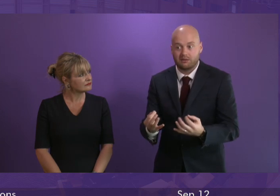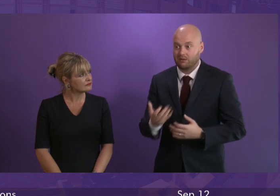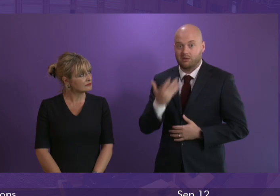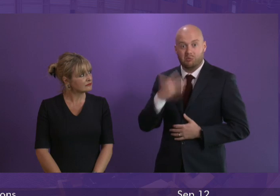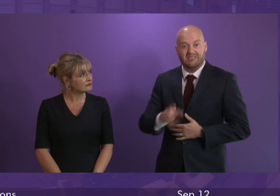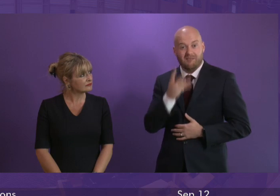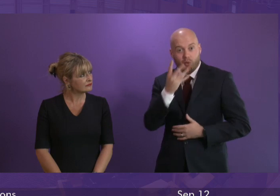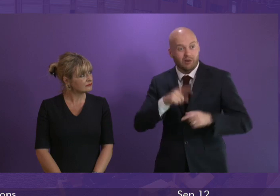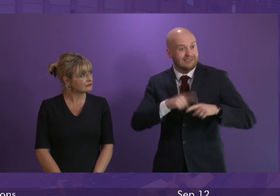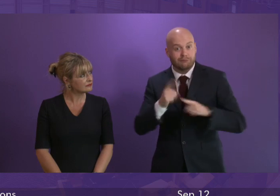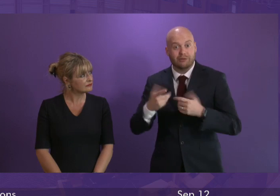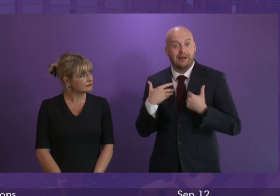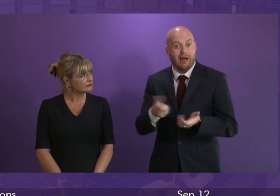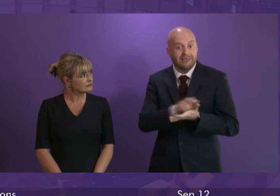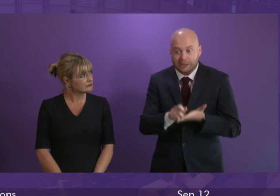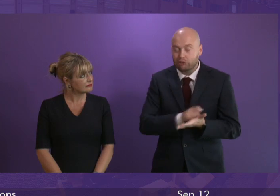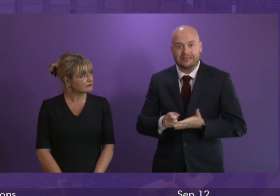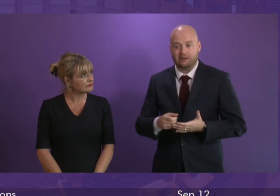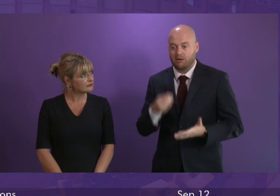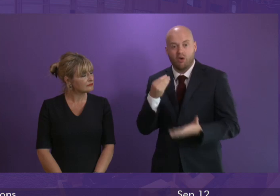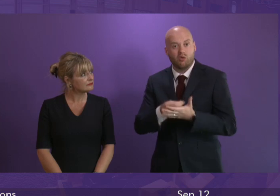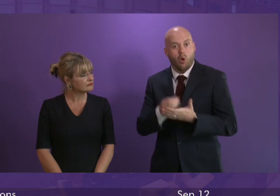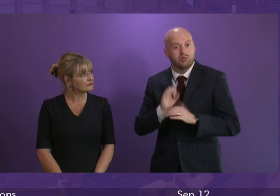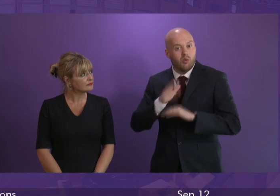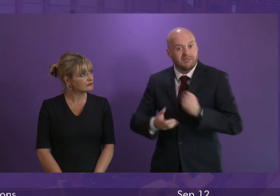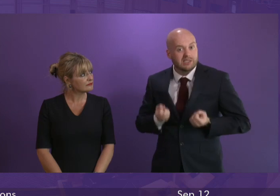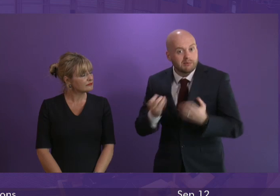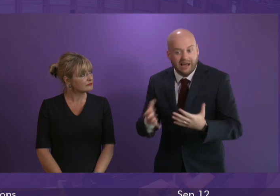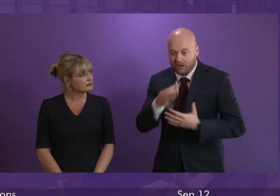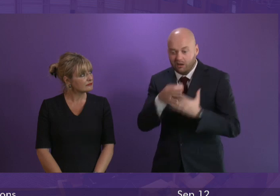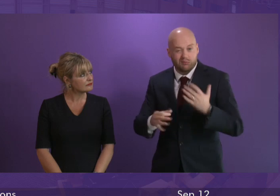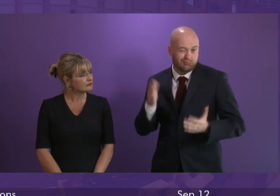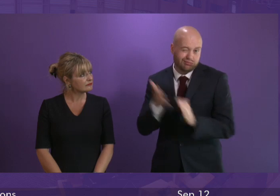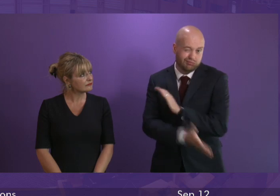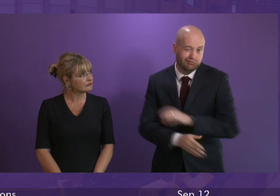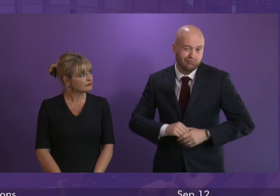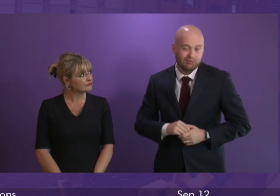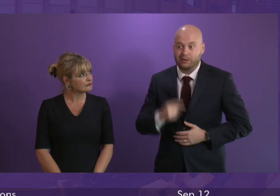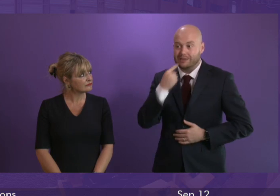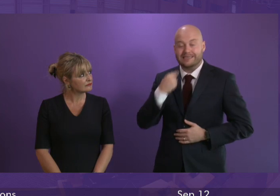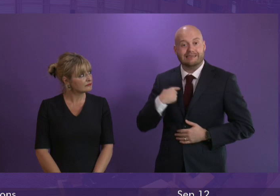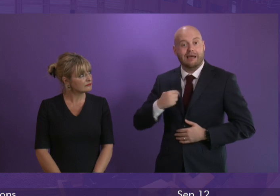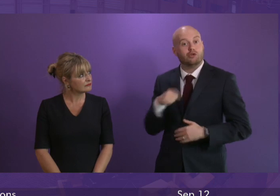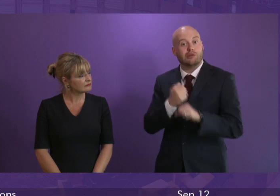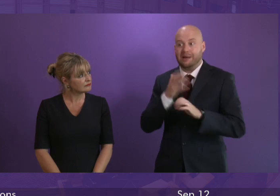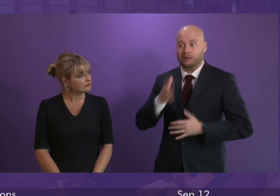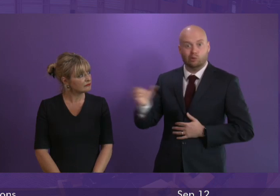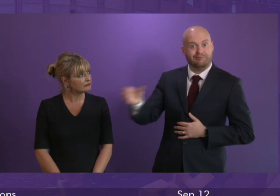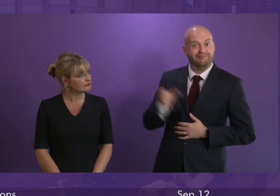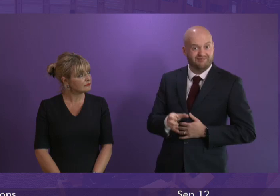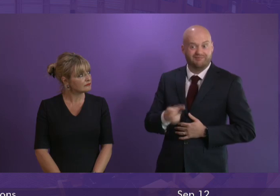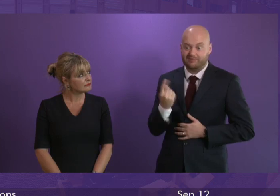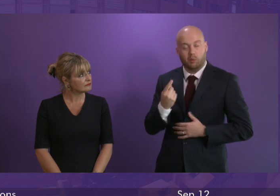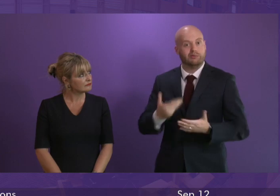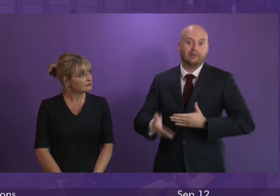cost overruns. And yet it's only yesterday that the Scottish Government decides to appoint a troubleshooter to sort this mess out. First Minister, isn't